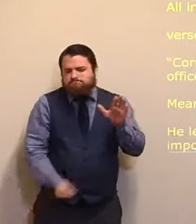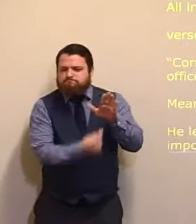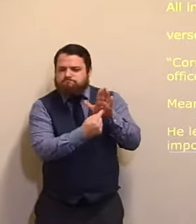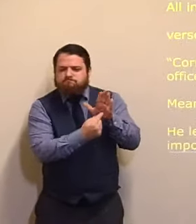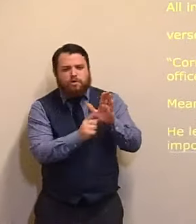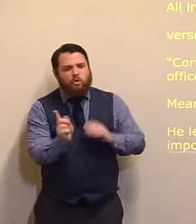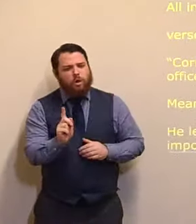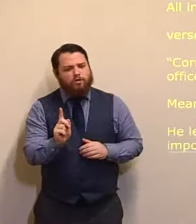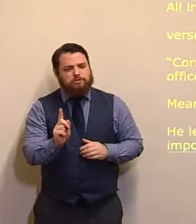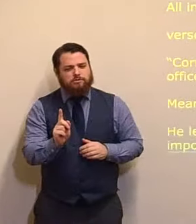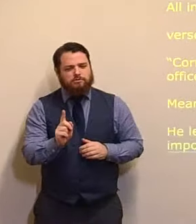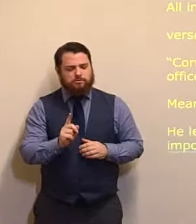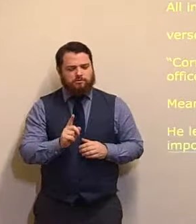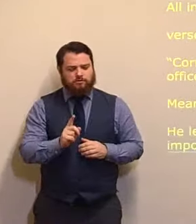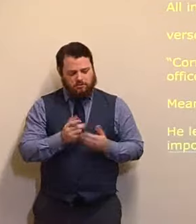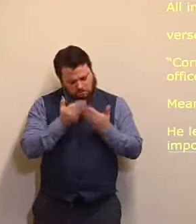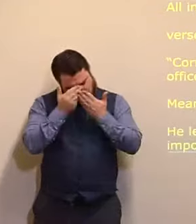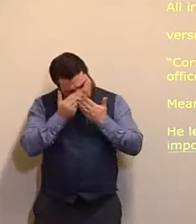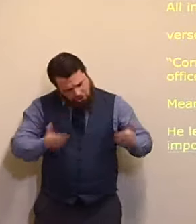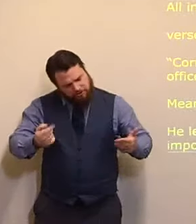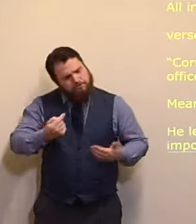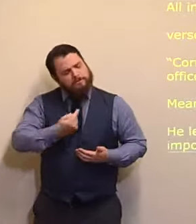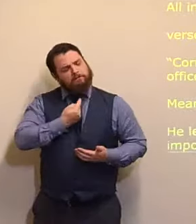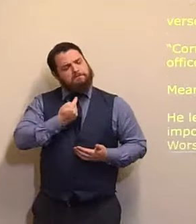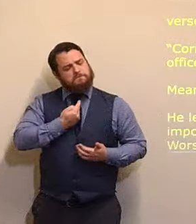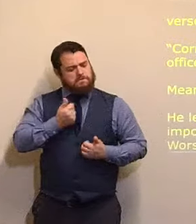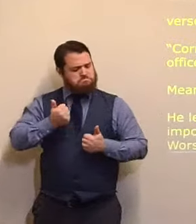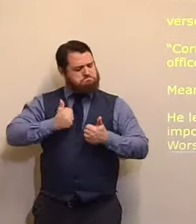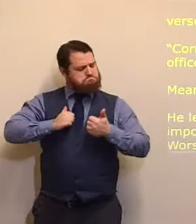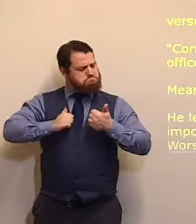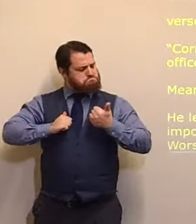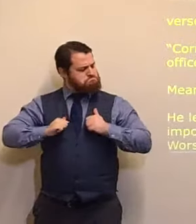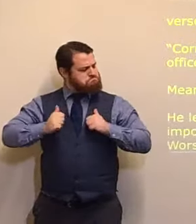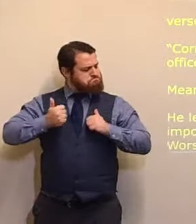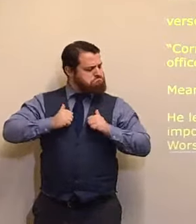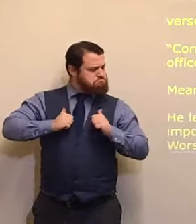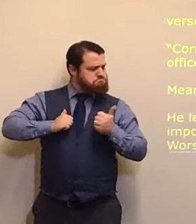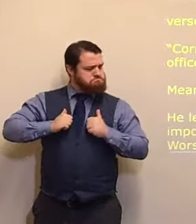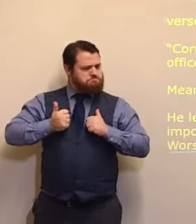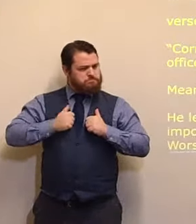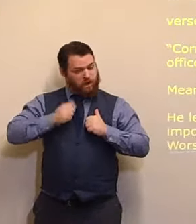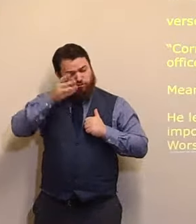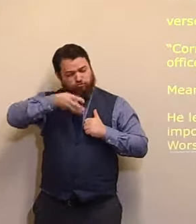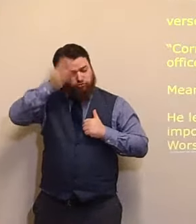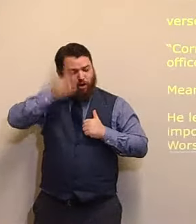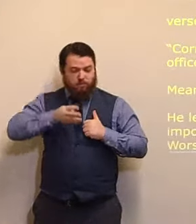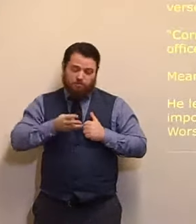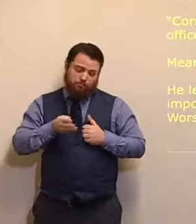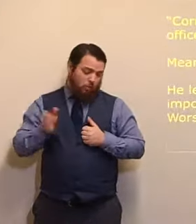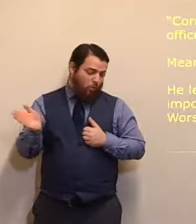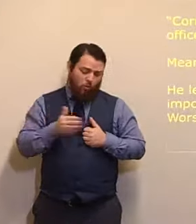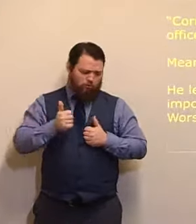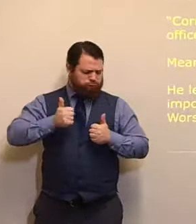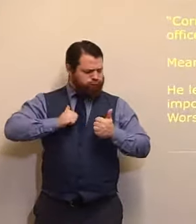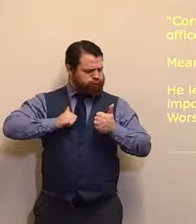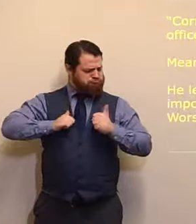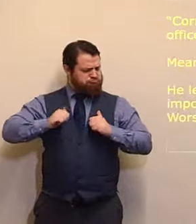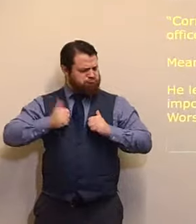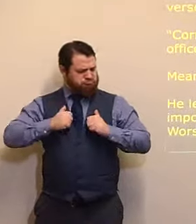self-worship. What matters for them, is, how. not